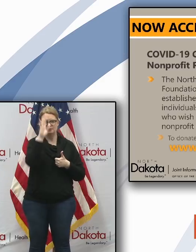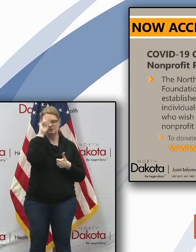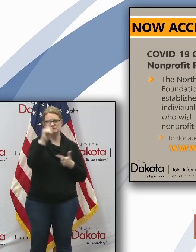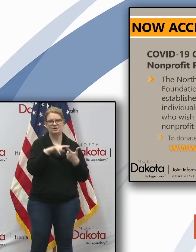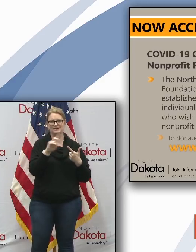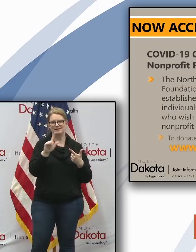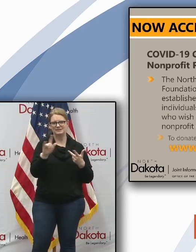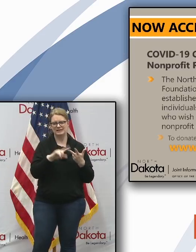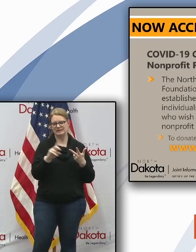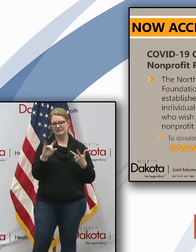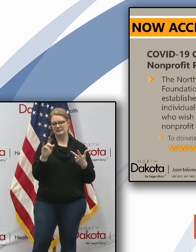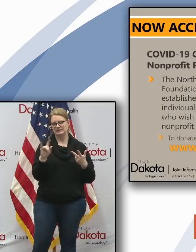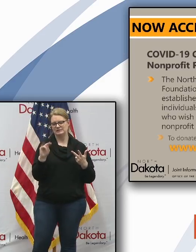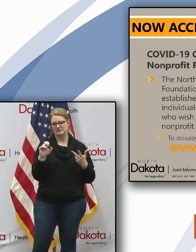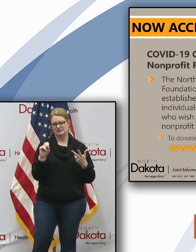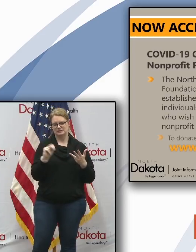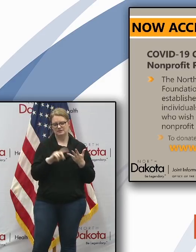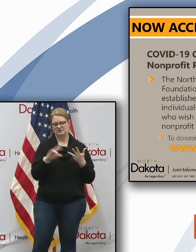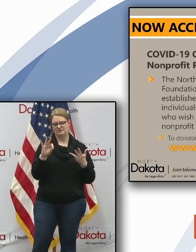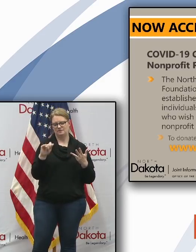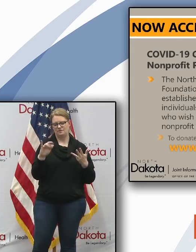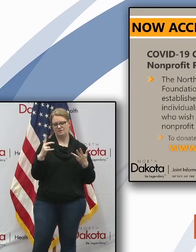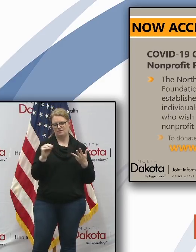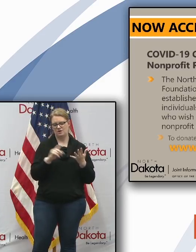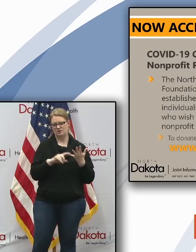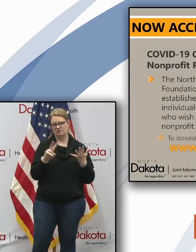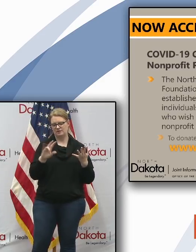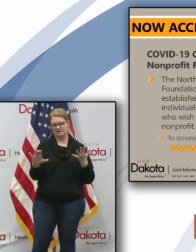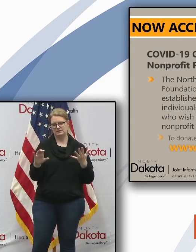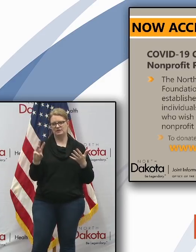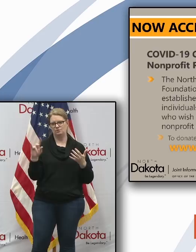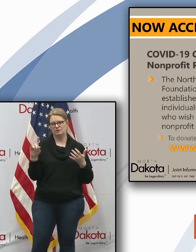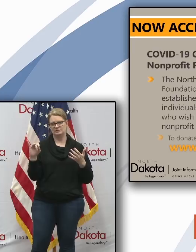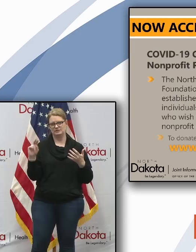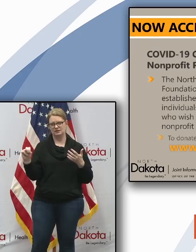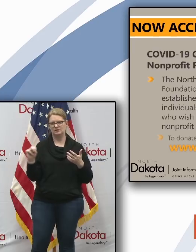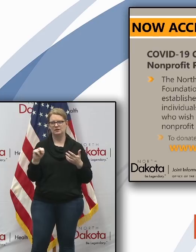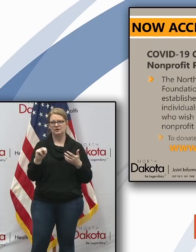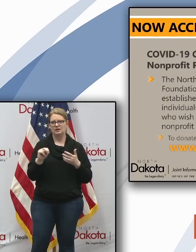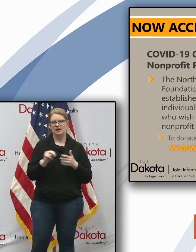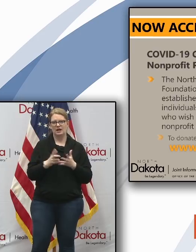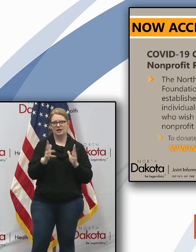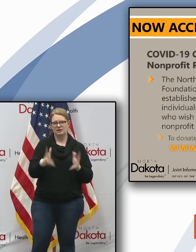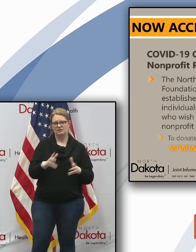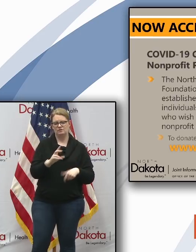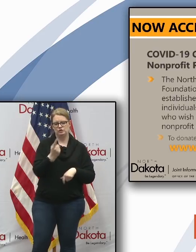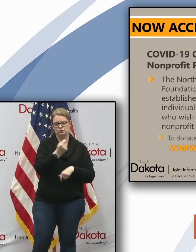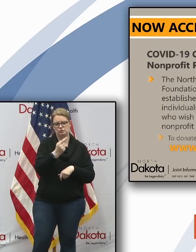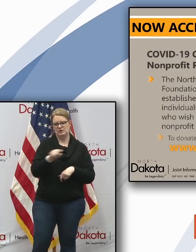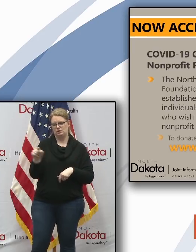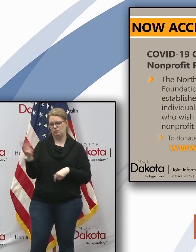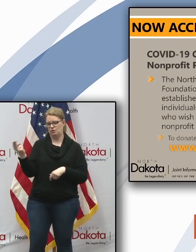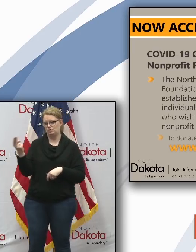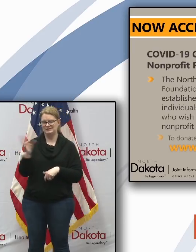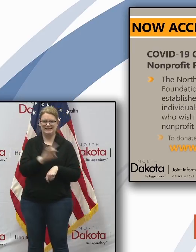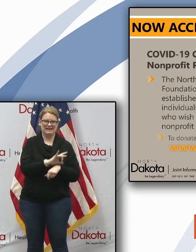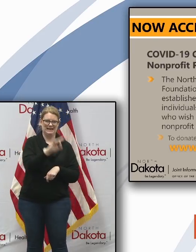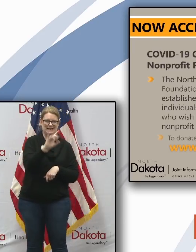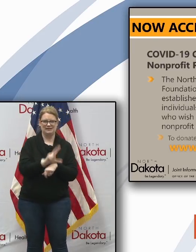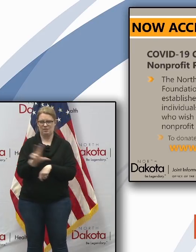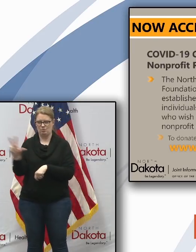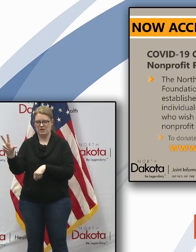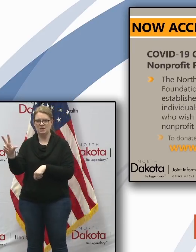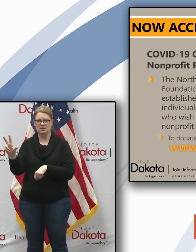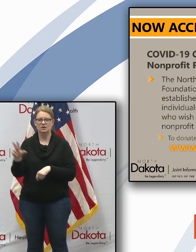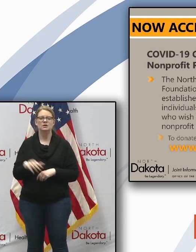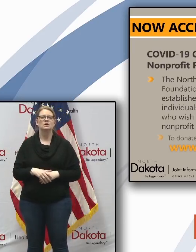devil's lake dickinson fargo grand forks minot valley city and williston and drop off times are tuesday through thursday 8 a.m to 3 p